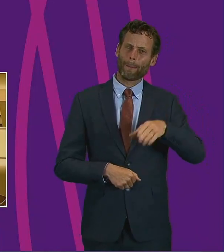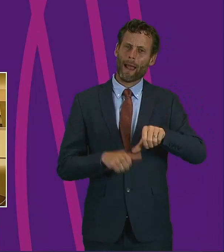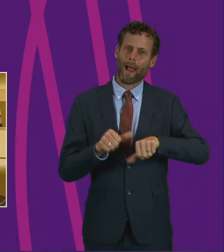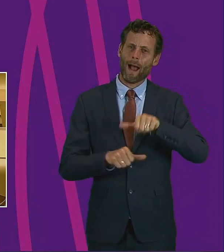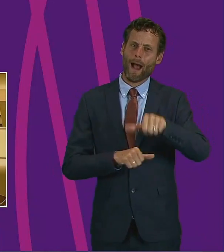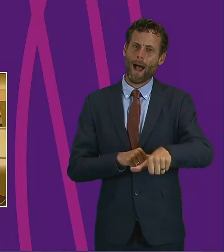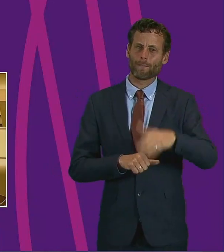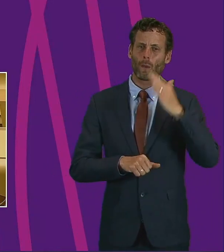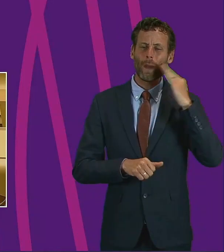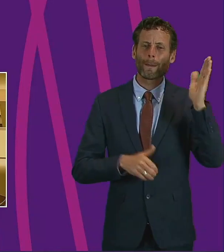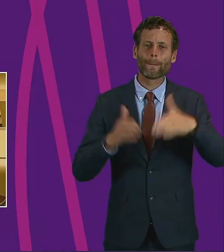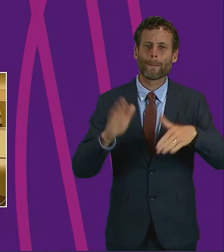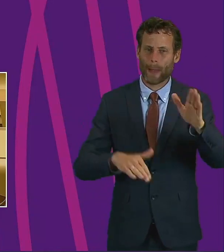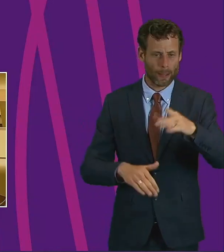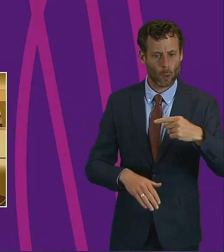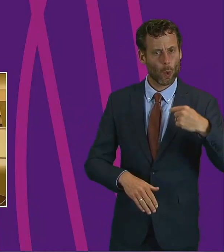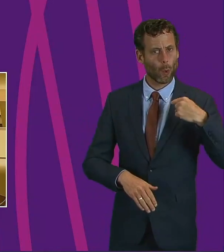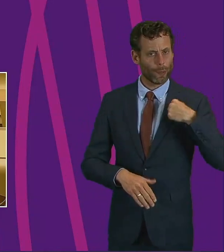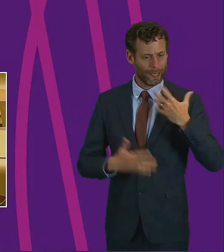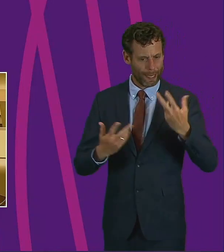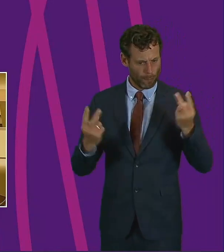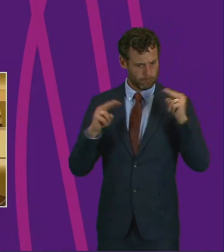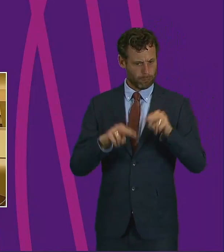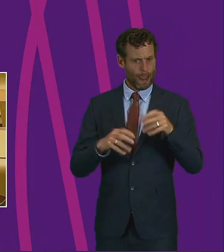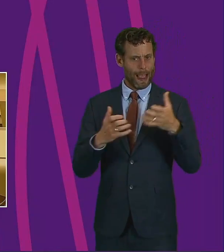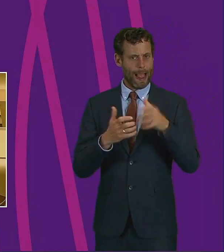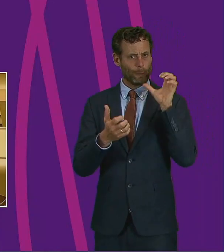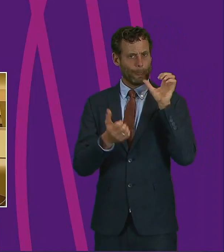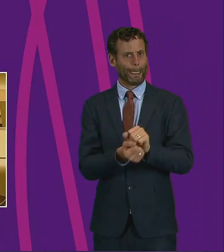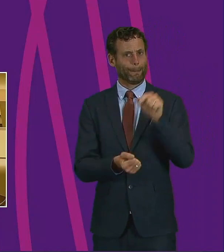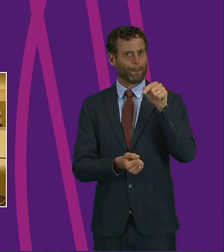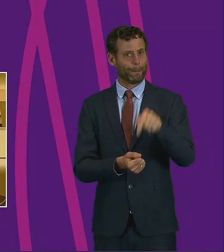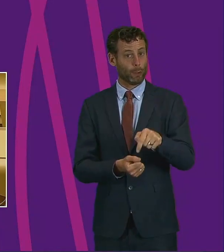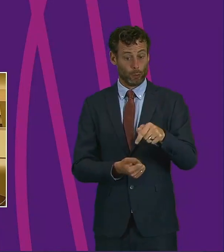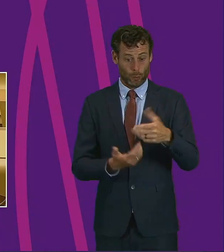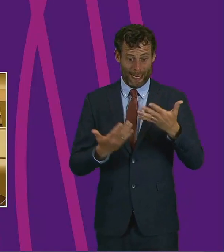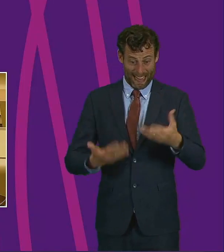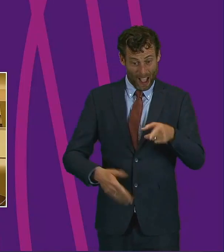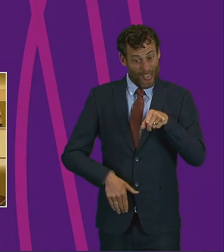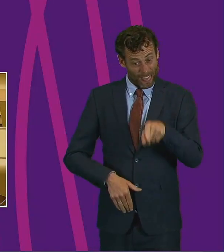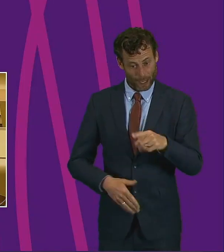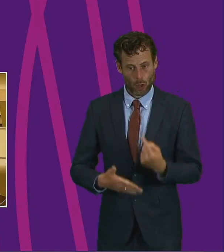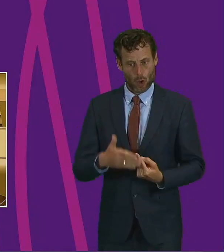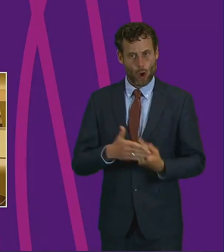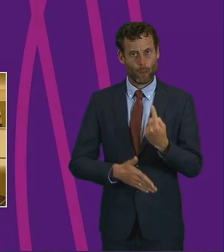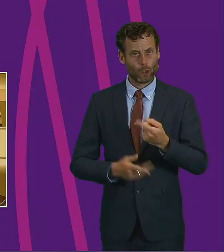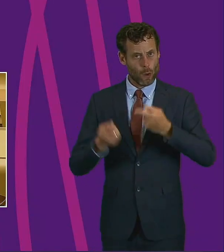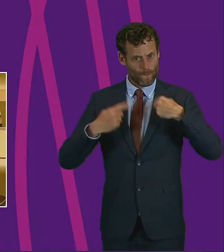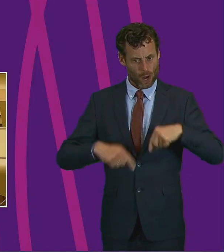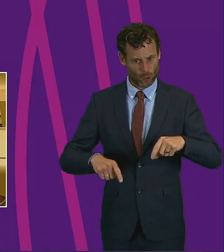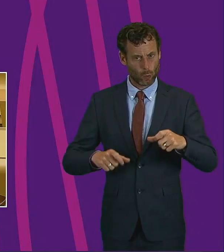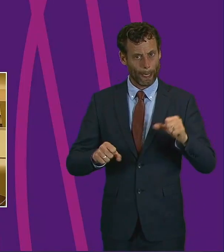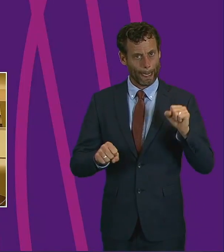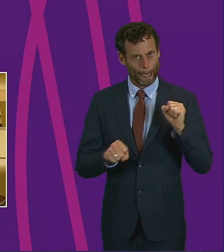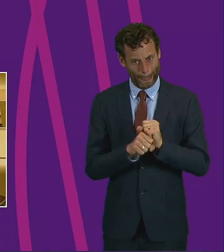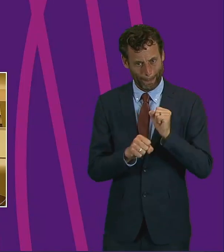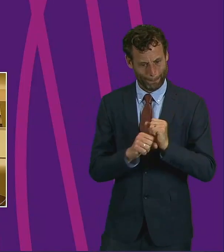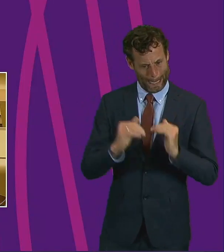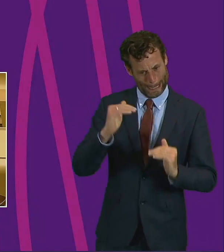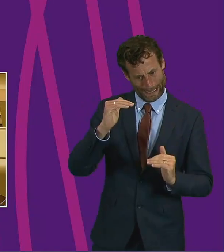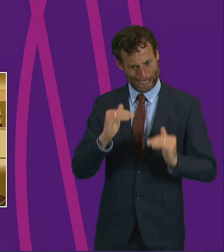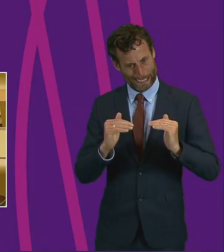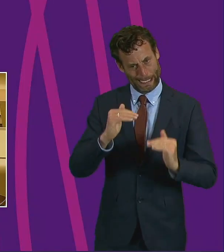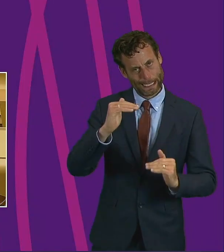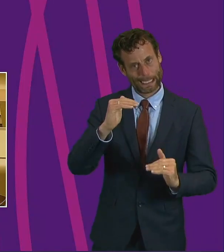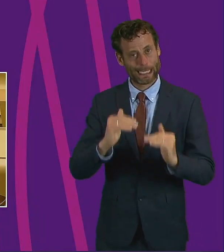work to lock in the progress made and the good work we have seen and to grasp the opportunities as we move to recovery and renewal. We are aware that